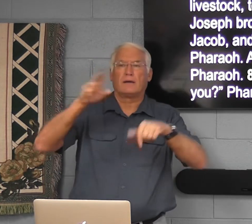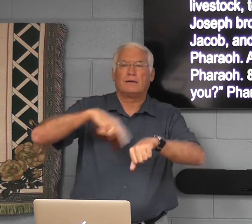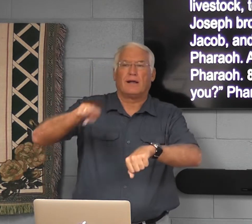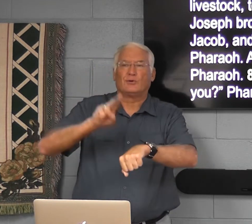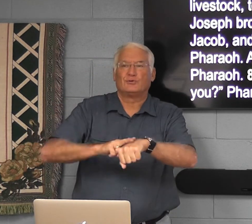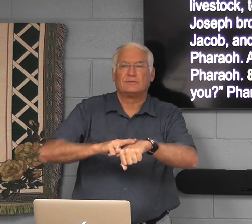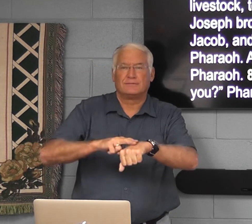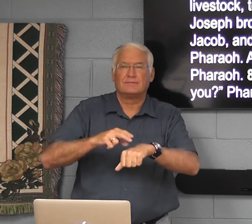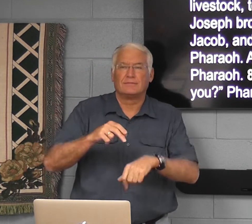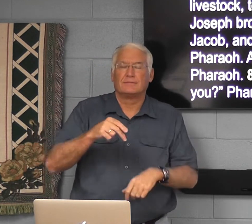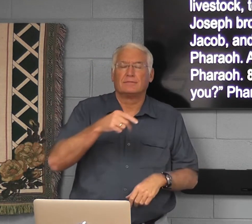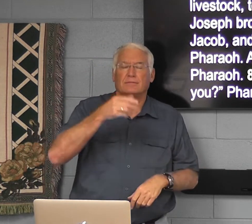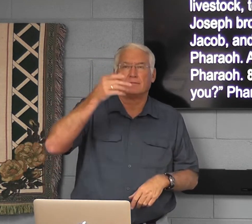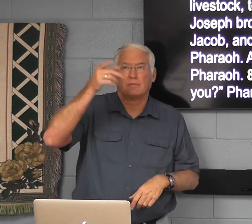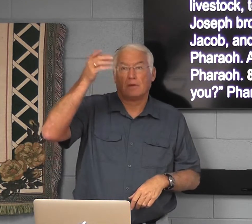and make him a great nation.